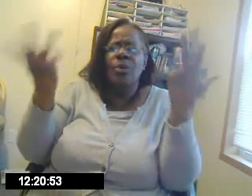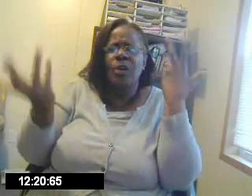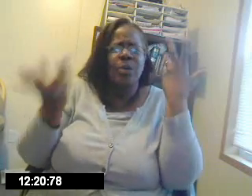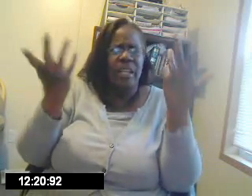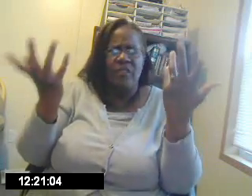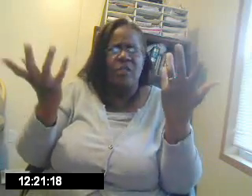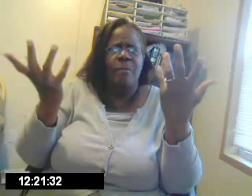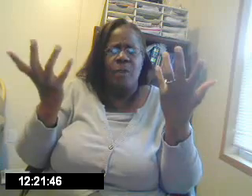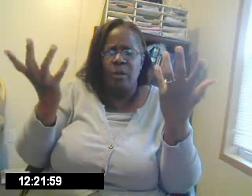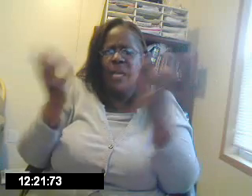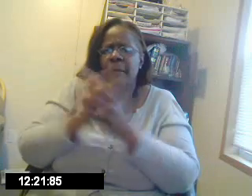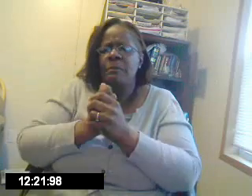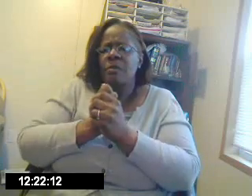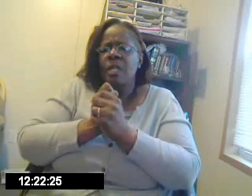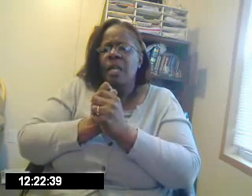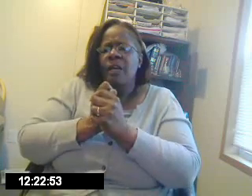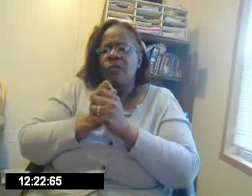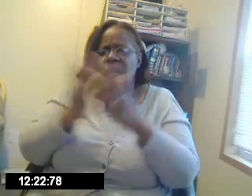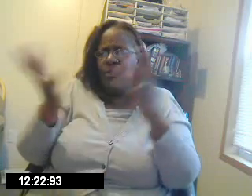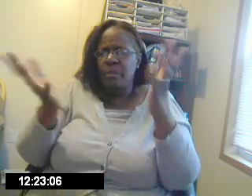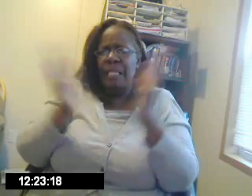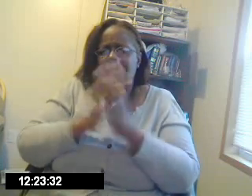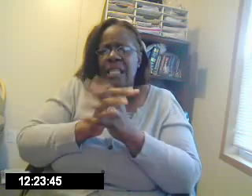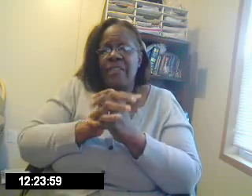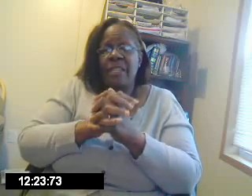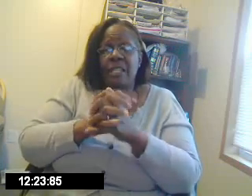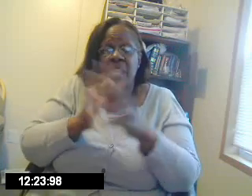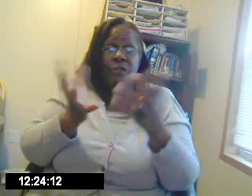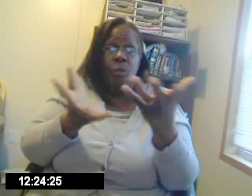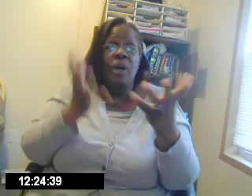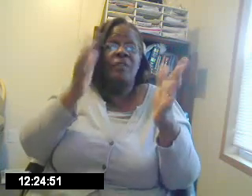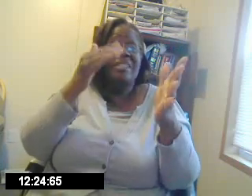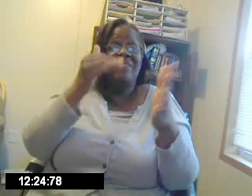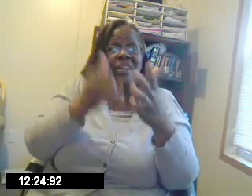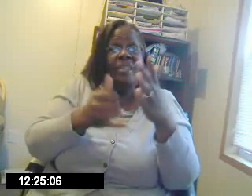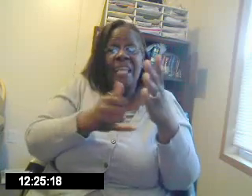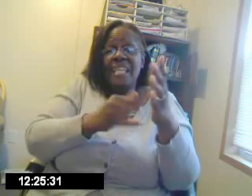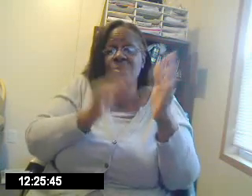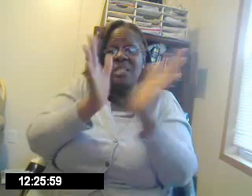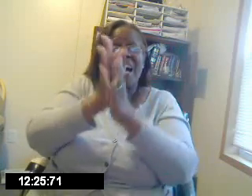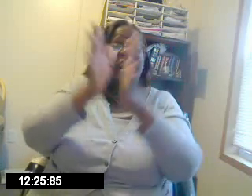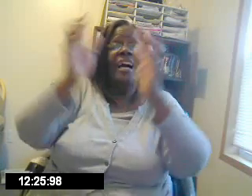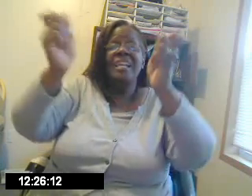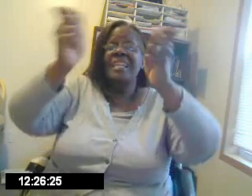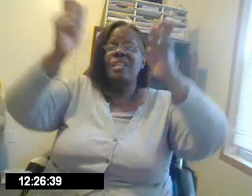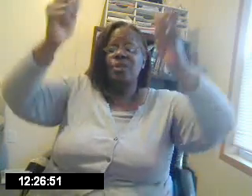or whatever, okay, for every blessing, and then if you want, for the very every last one, hallelujah,